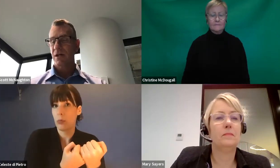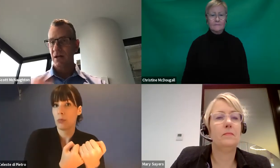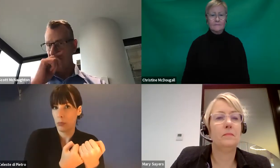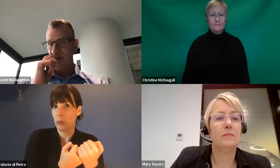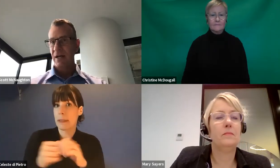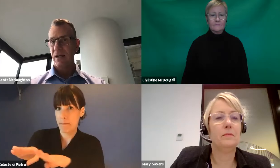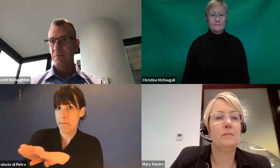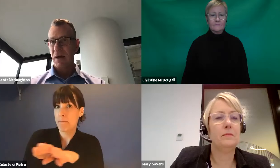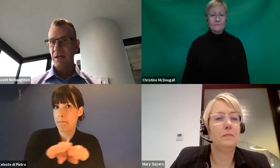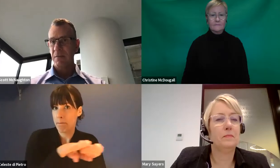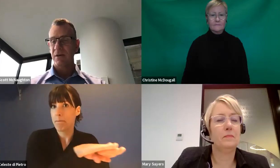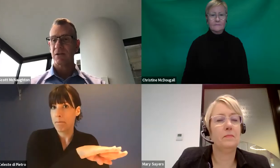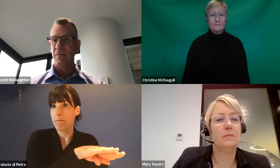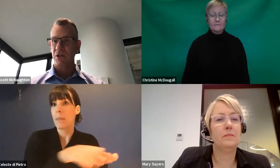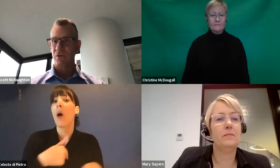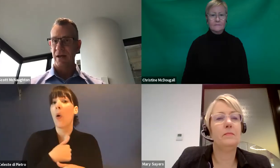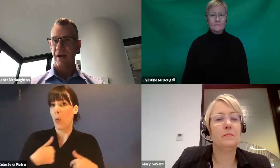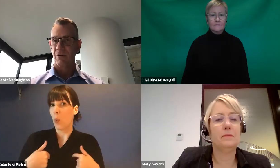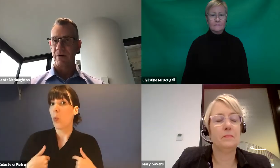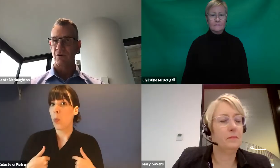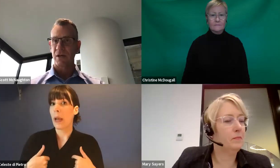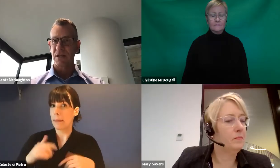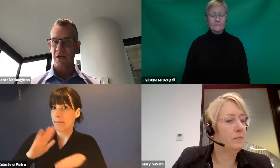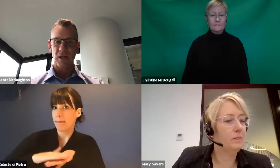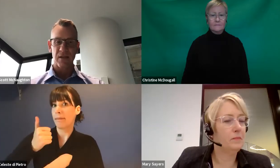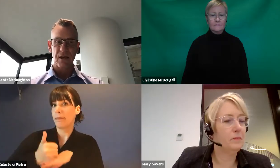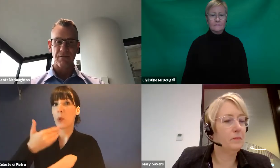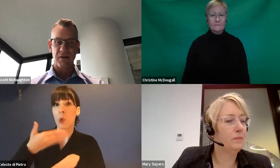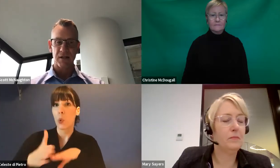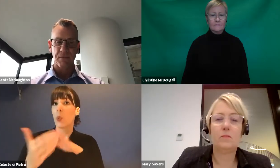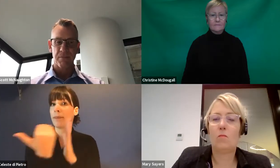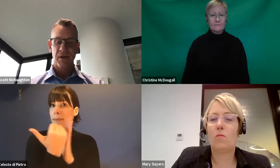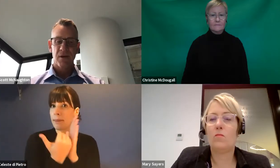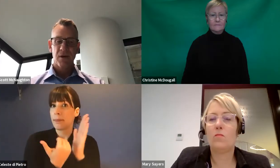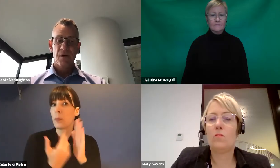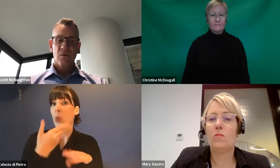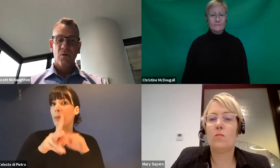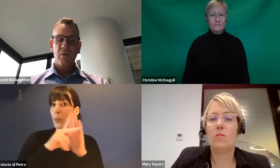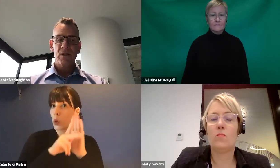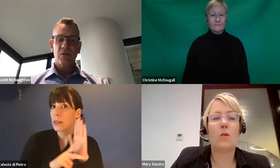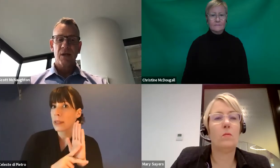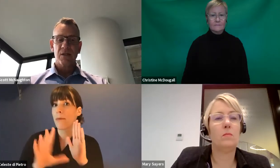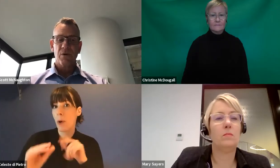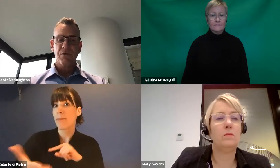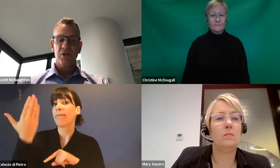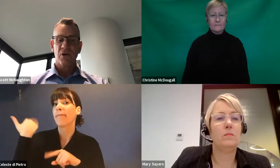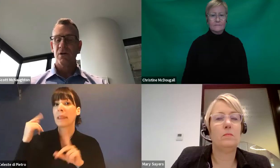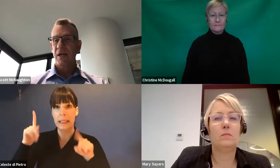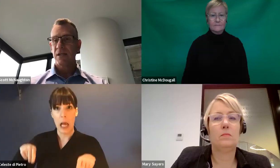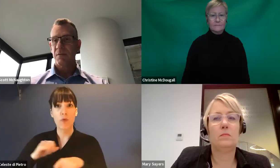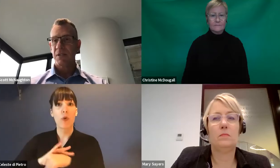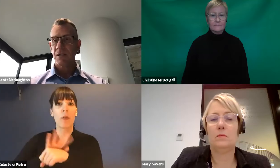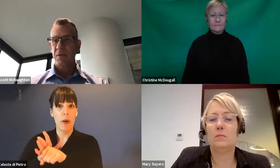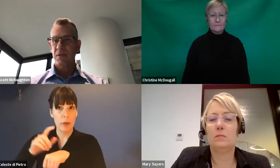this COVID-19 pandemic to make sure that everyone could continue to get their funding. What we are doing is we're also